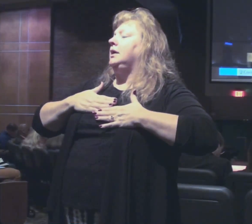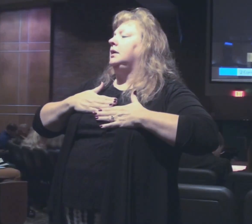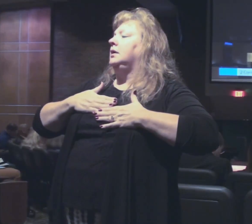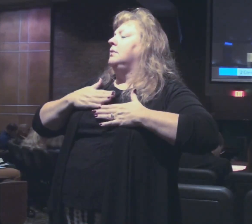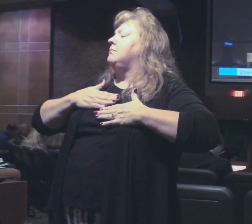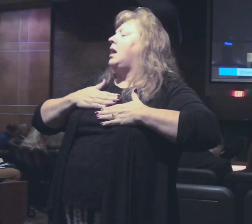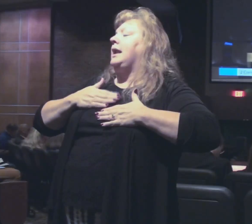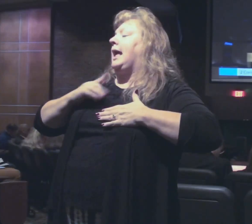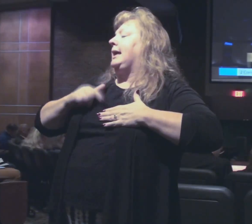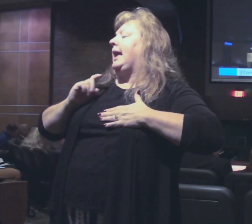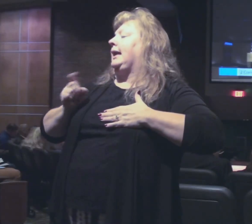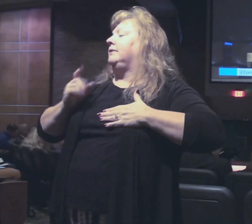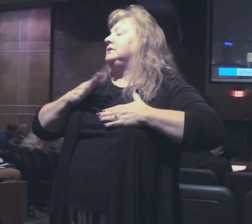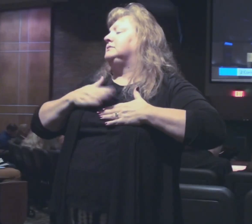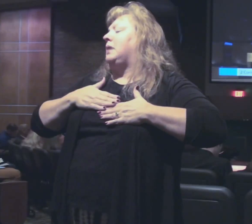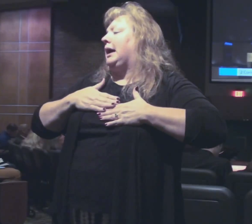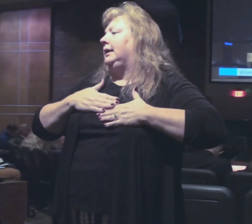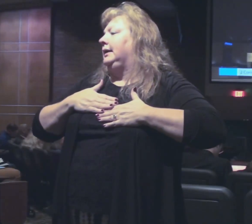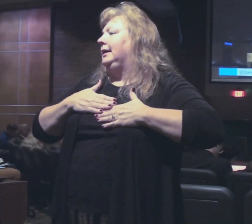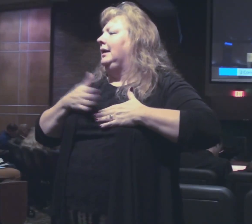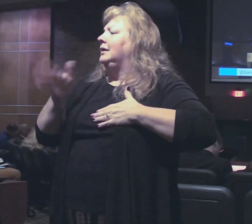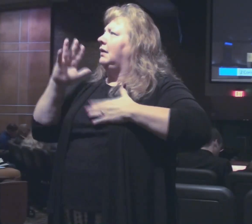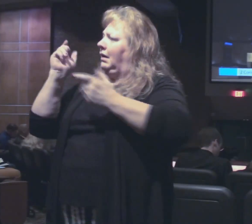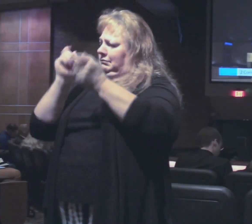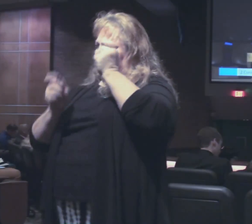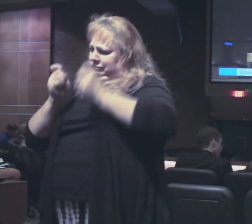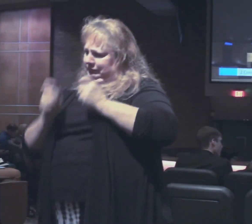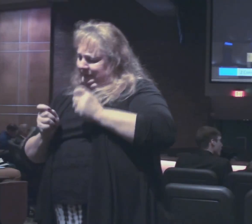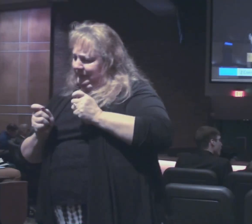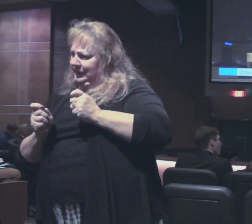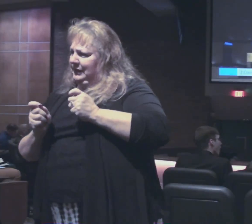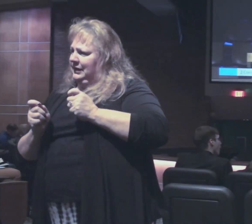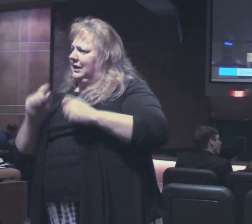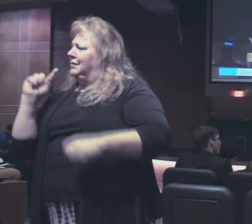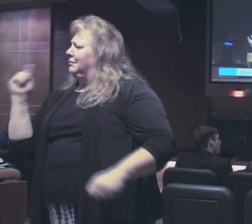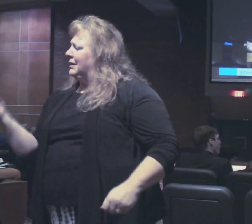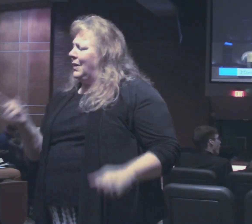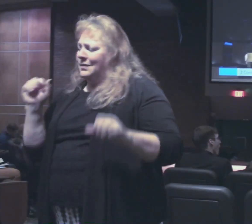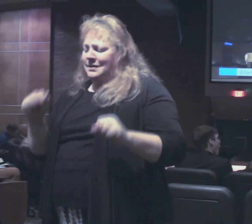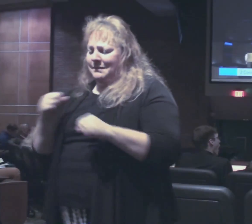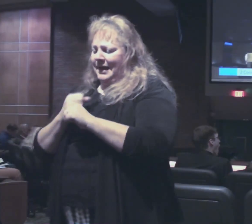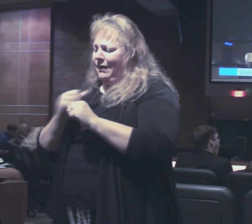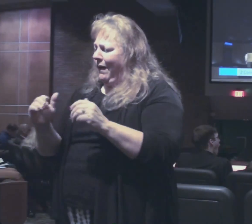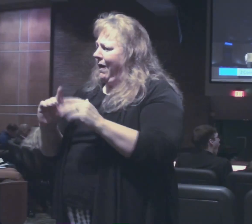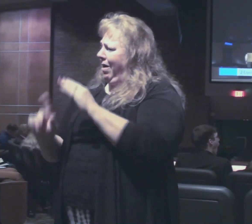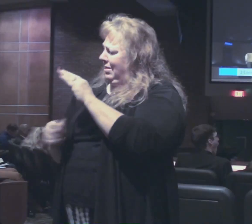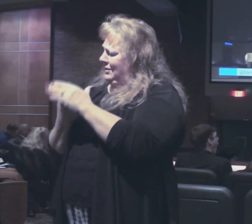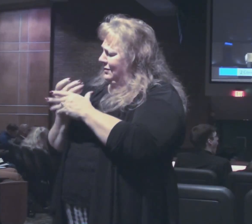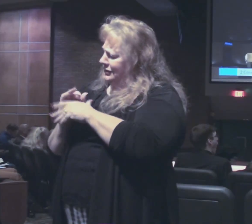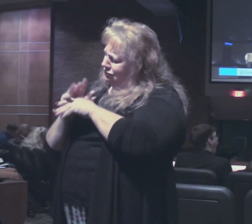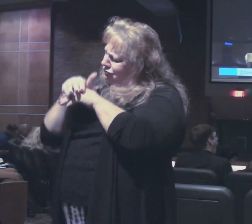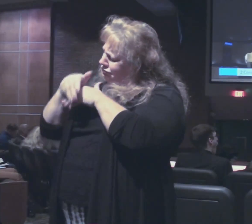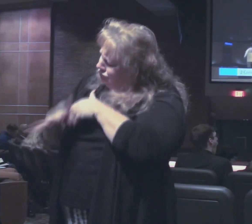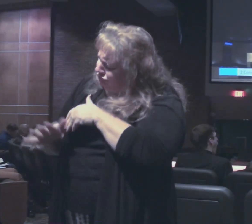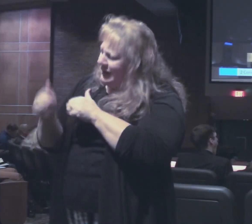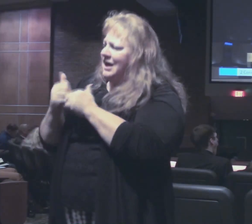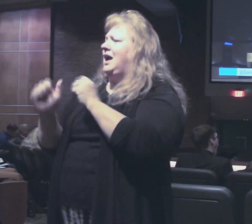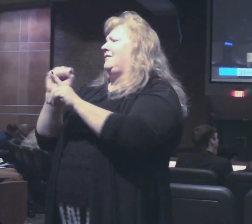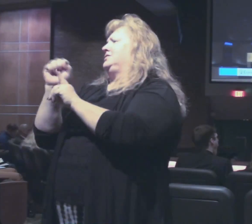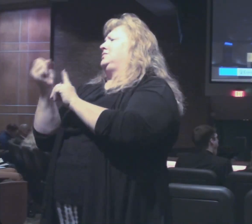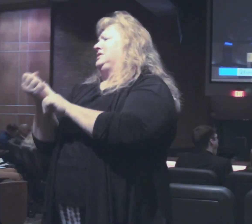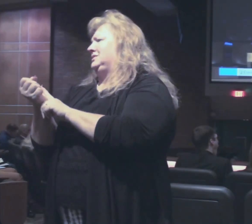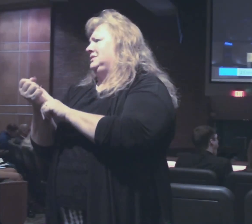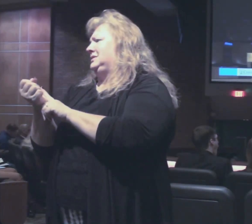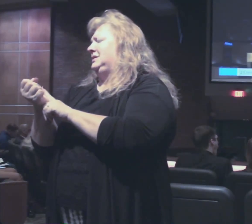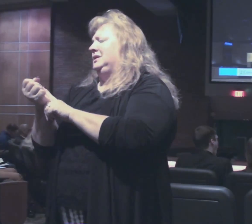so God tailors things for us and our purpose but he's always able to make all grace abound in every situation so